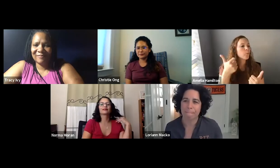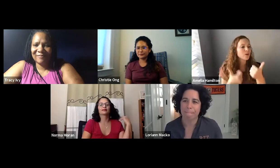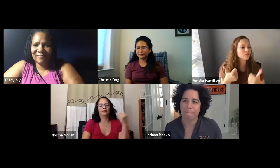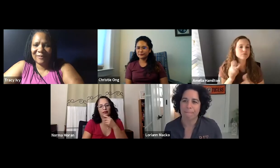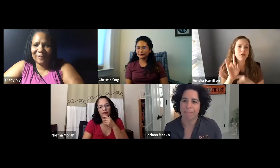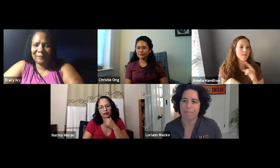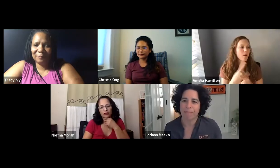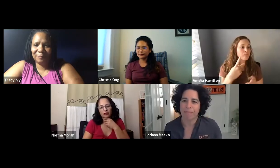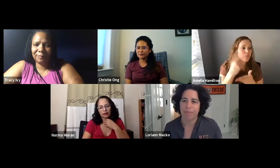screen off.